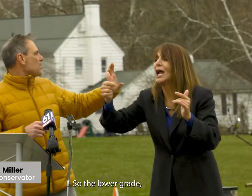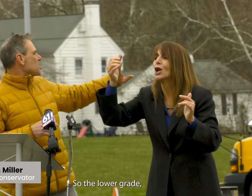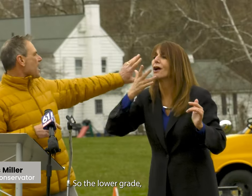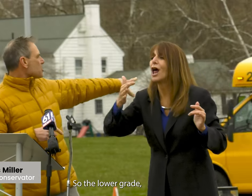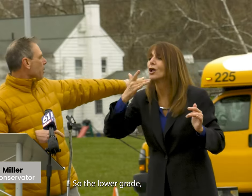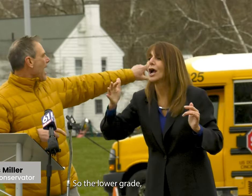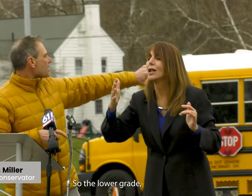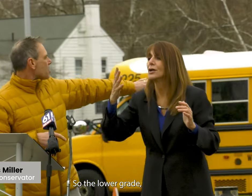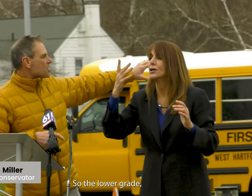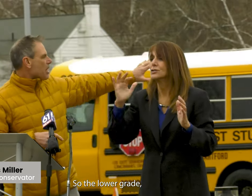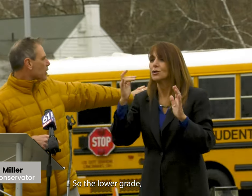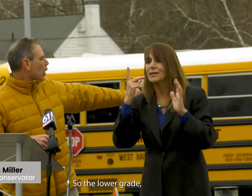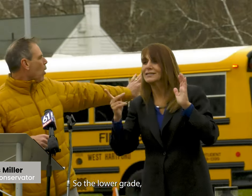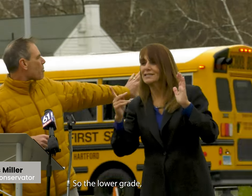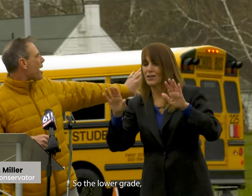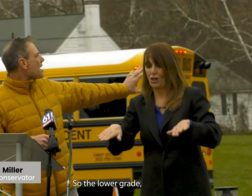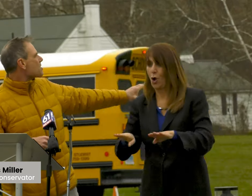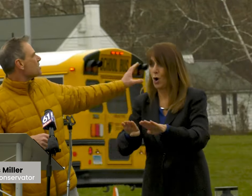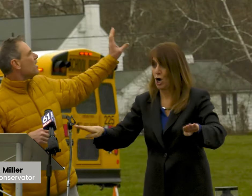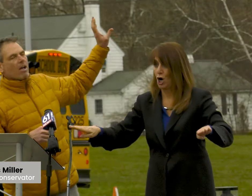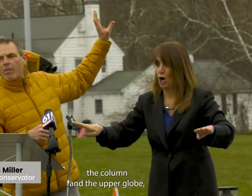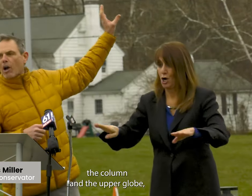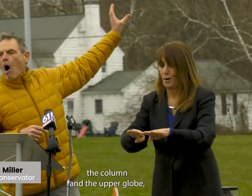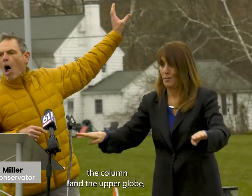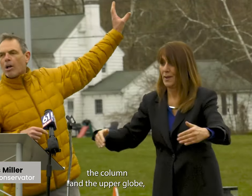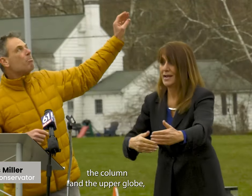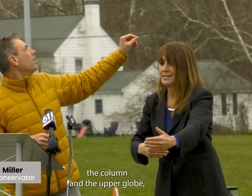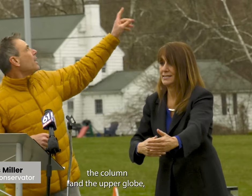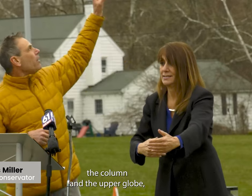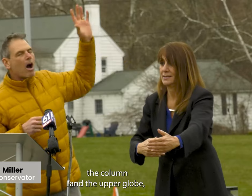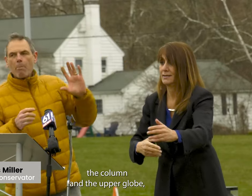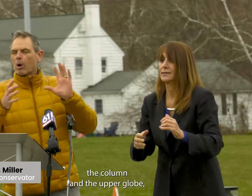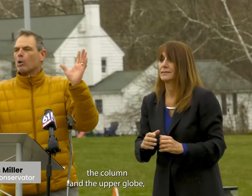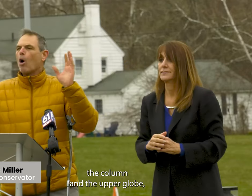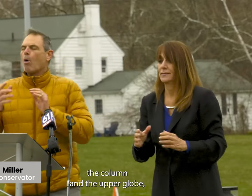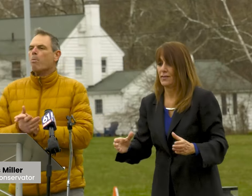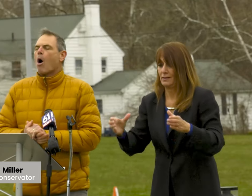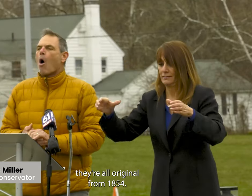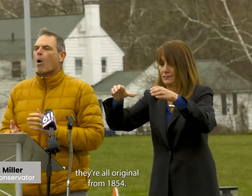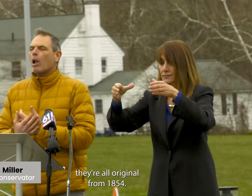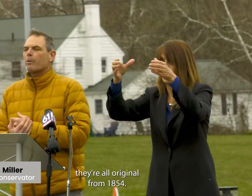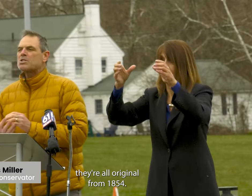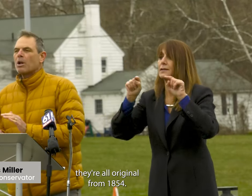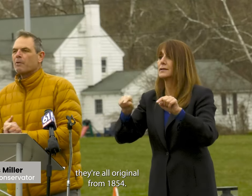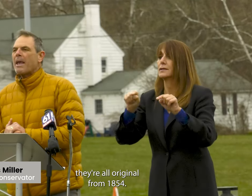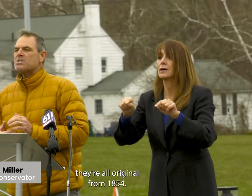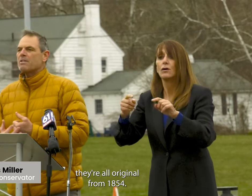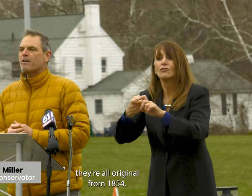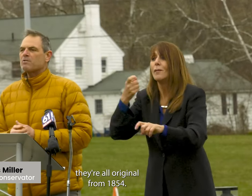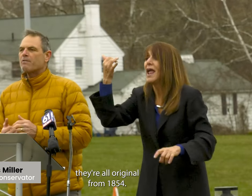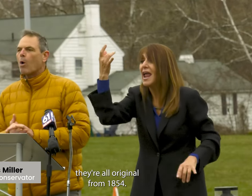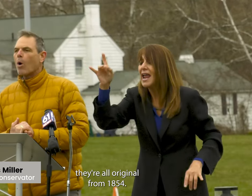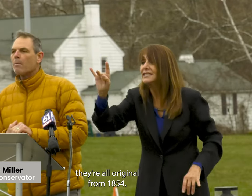the clacks you see on the lower base, the column and the upper globe are all original from